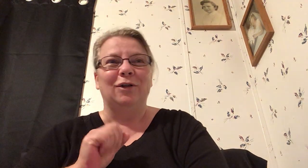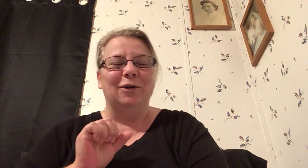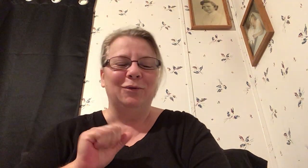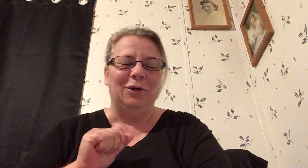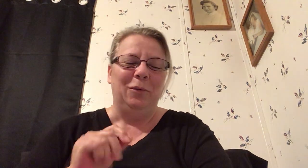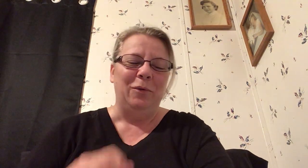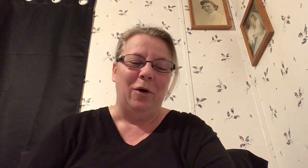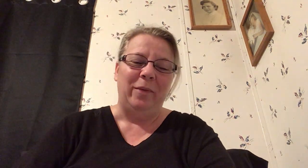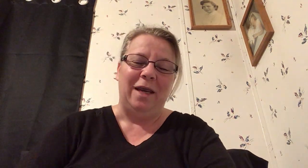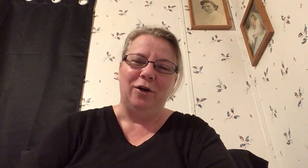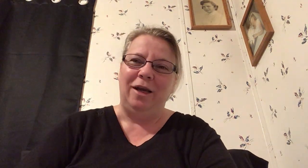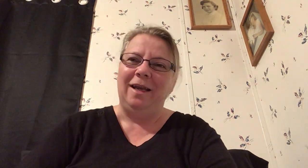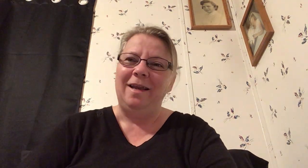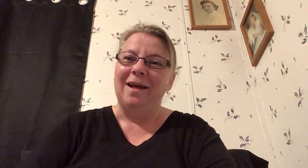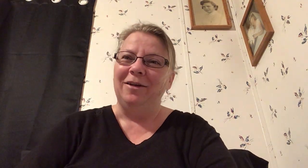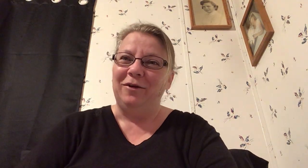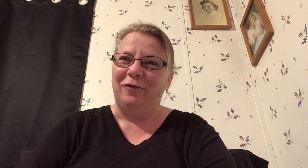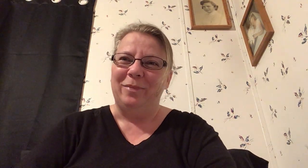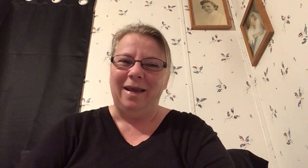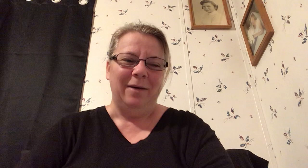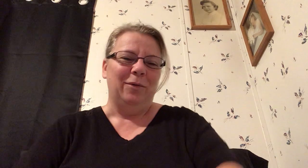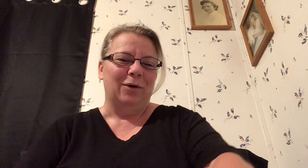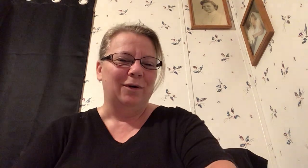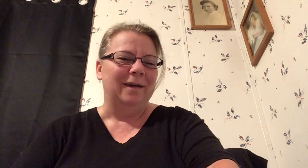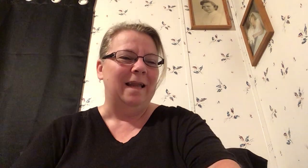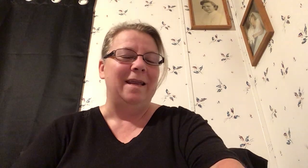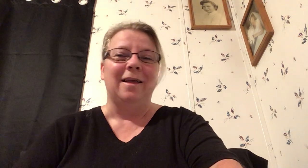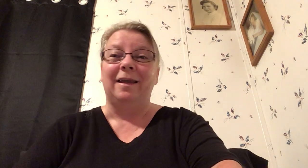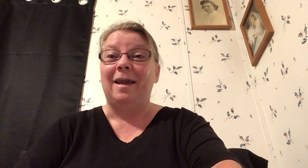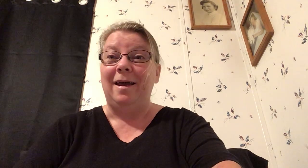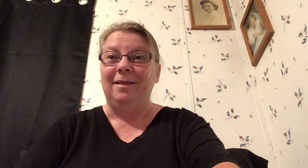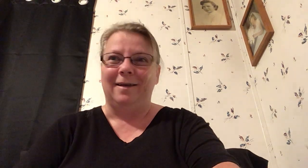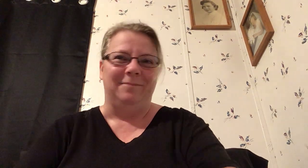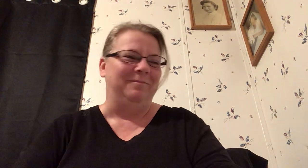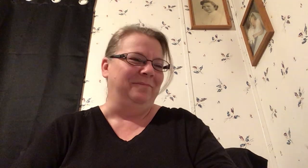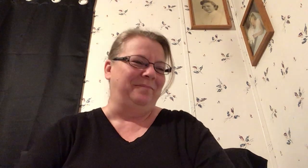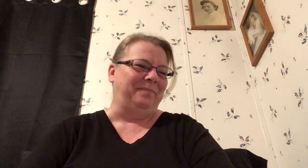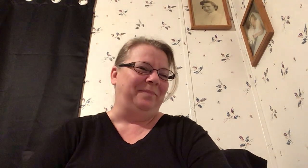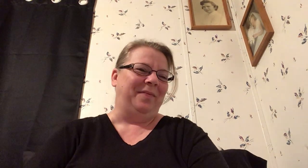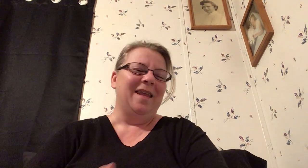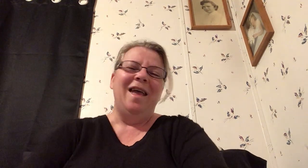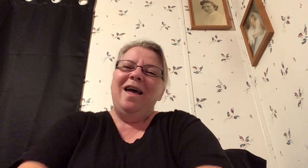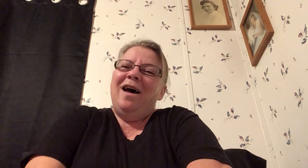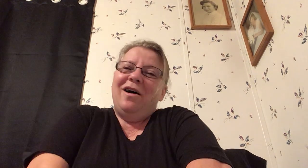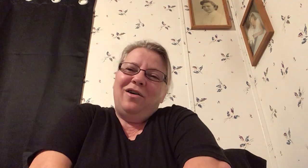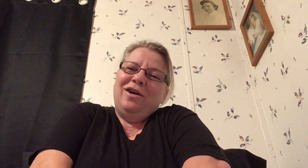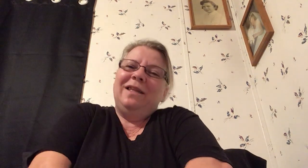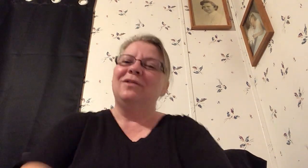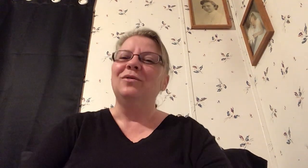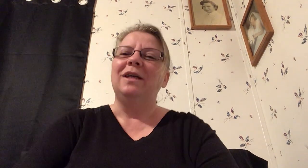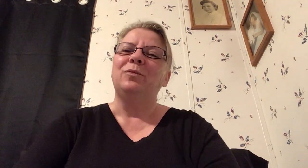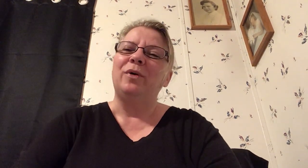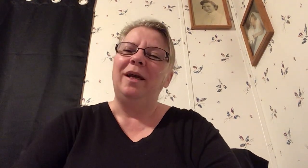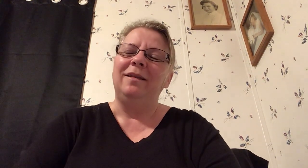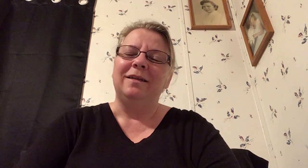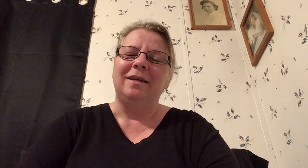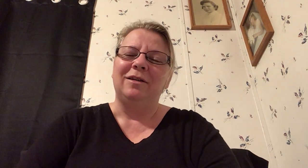though so we won't be hearing any yelling from them or yelling at them all right so let's pray and let's get